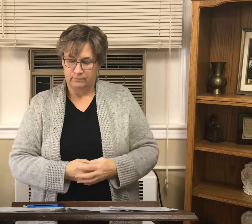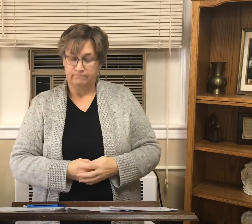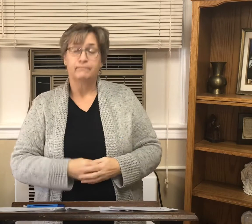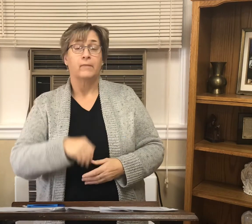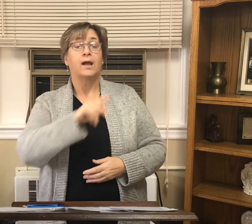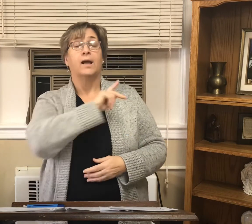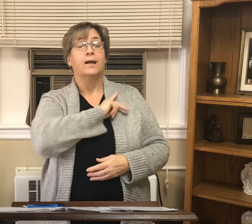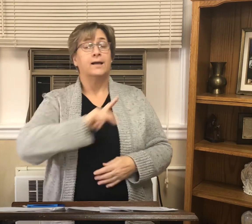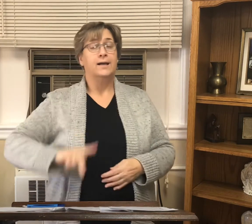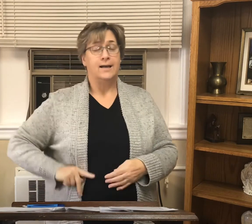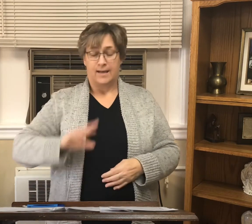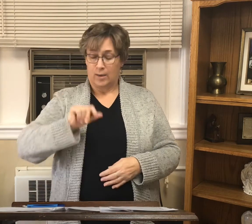synagogues and to prisons